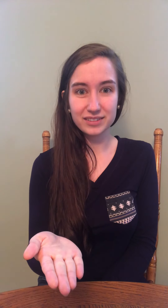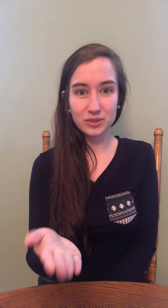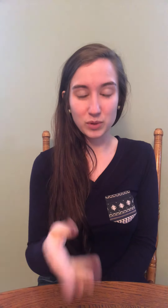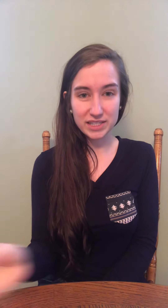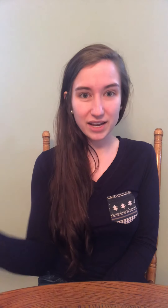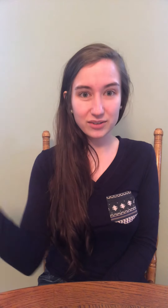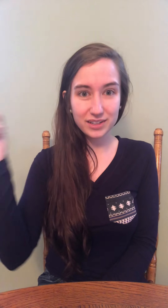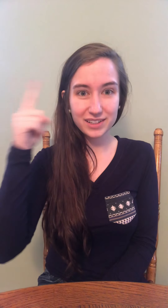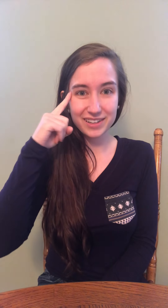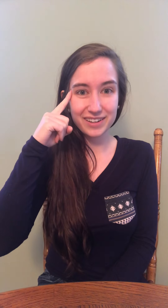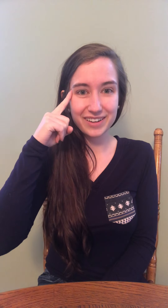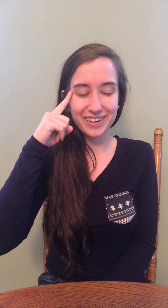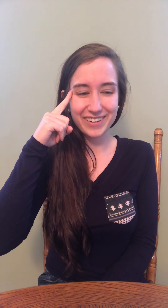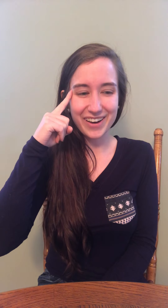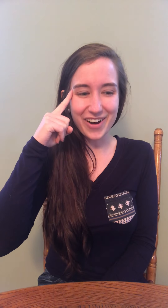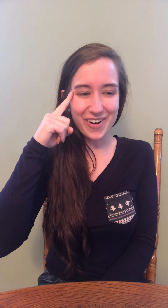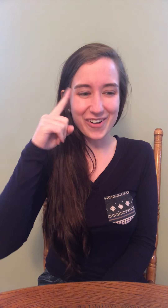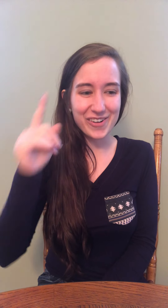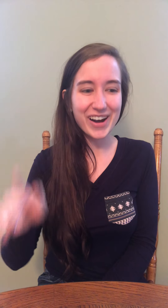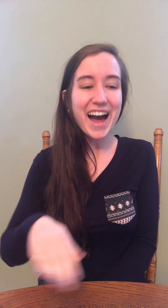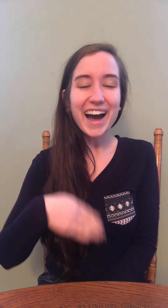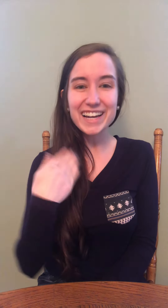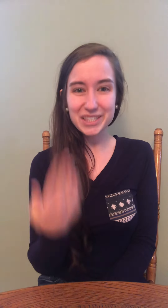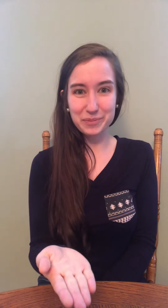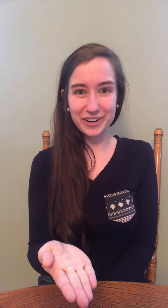What sound? O. Iceberg.